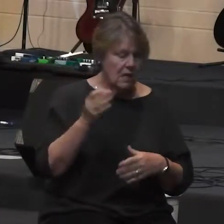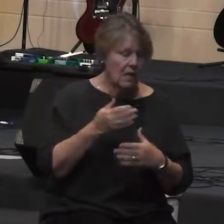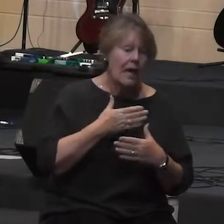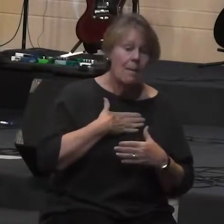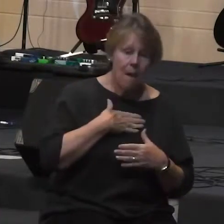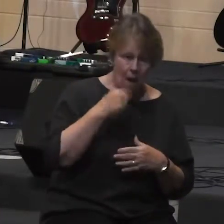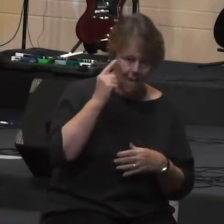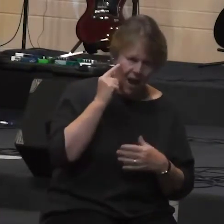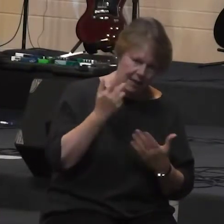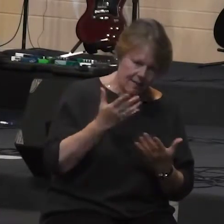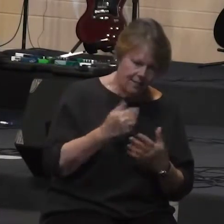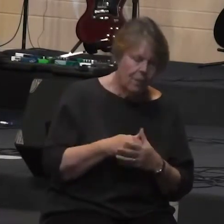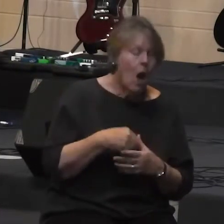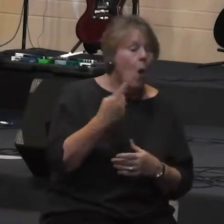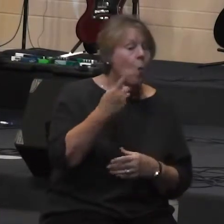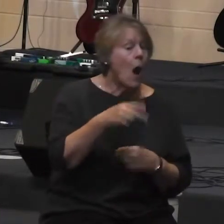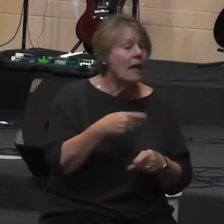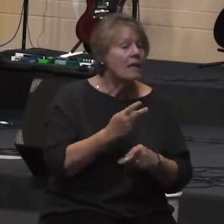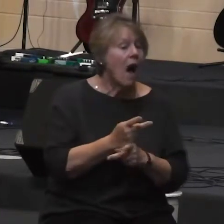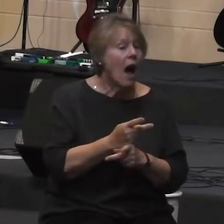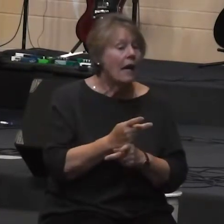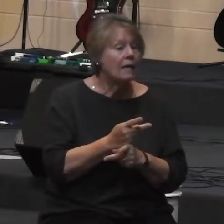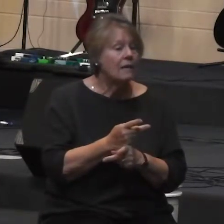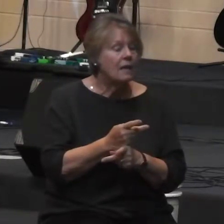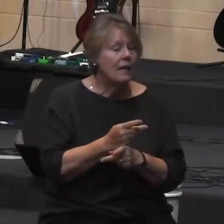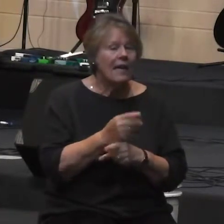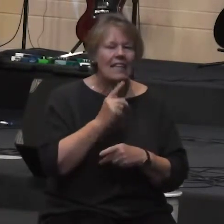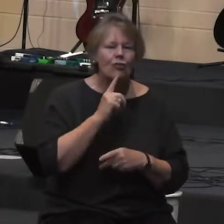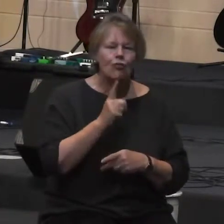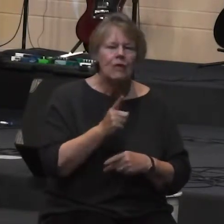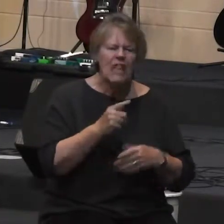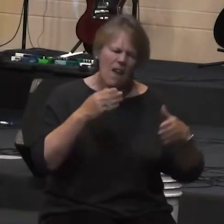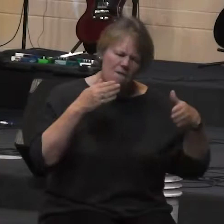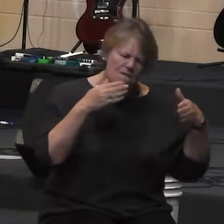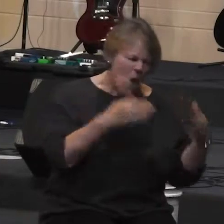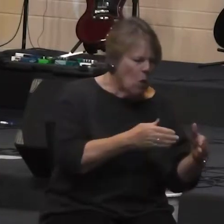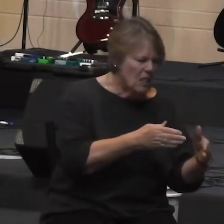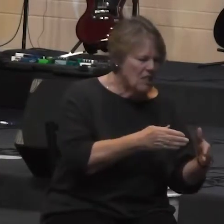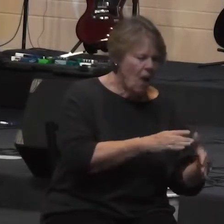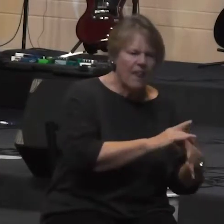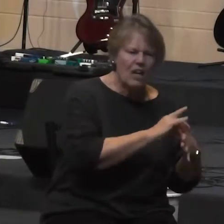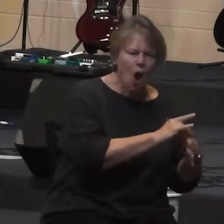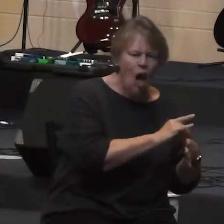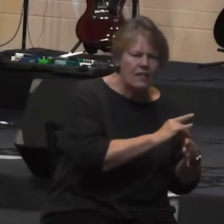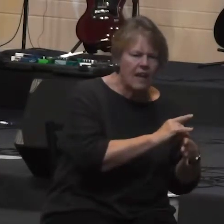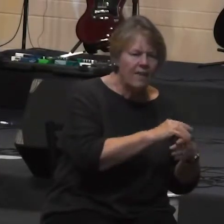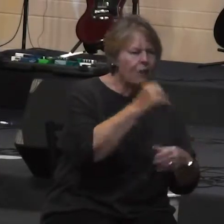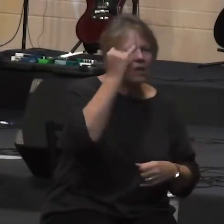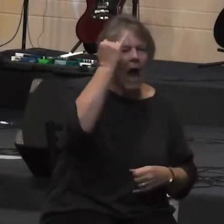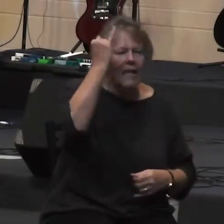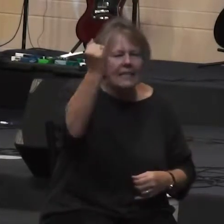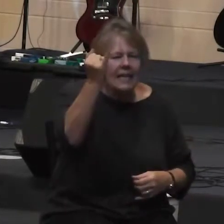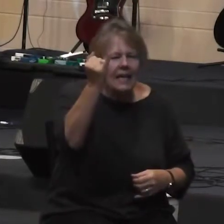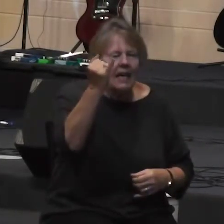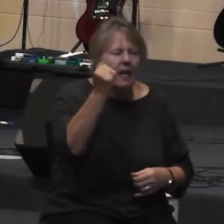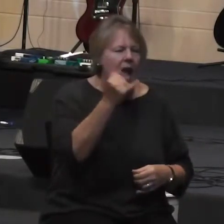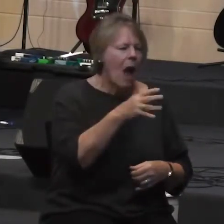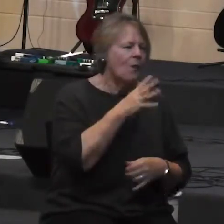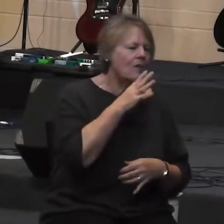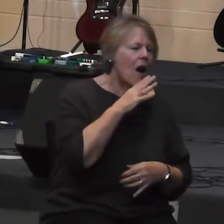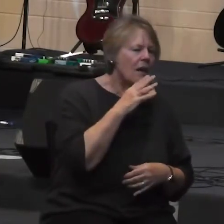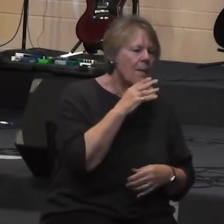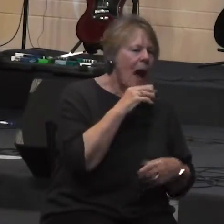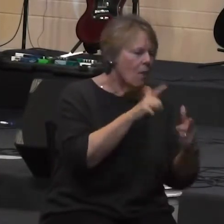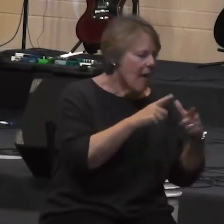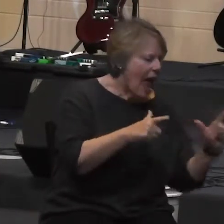sometimes. One type of sermon is really content heavy. There's like, there's an idea and we have to talk about history and language and